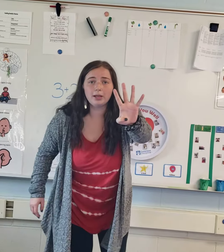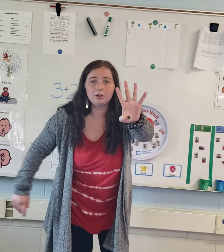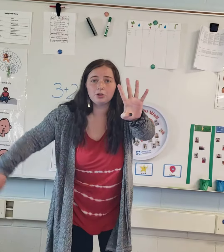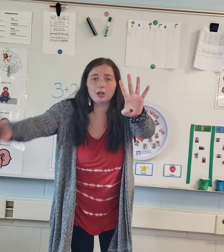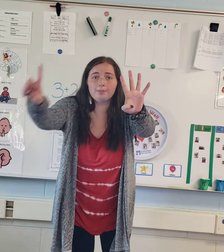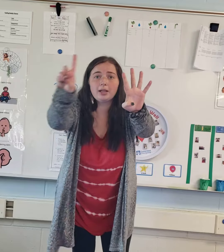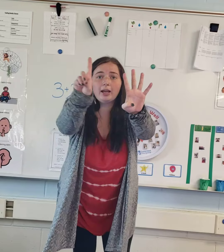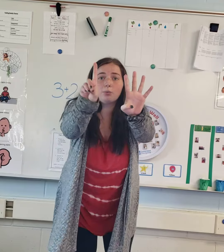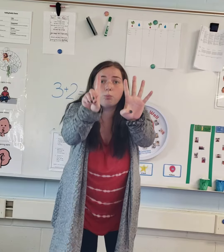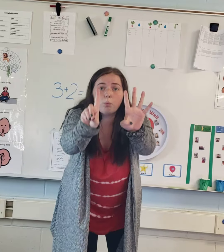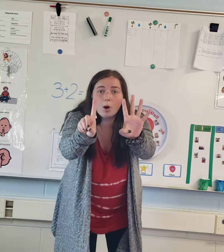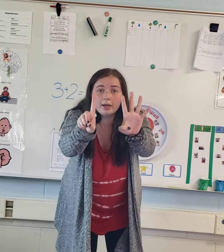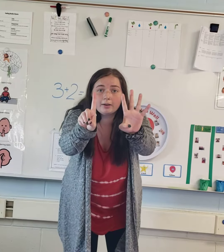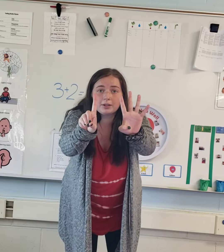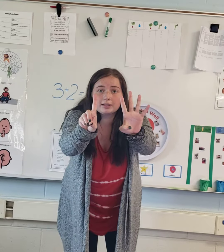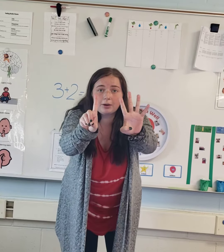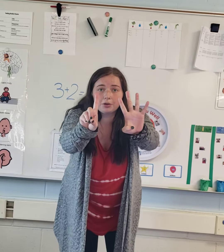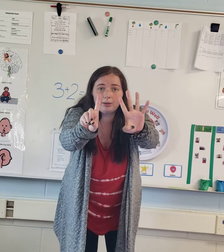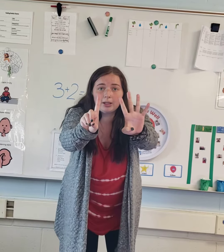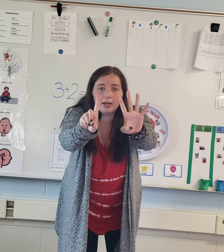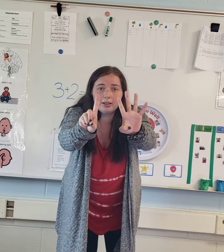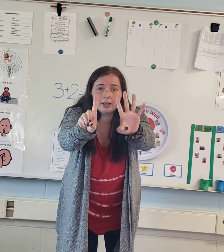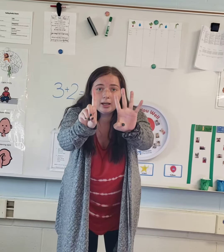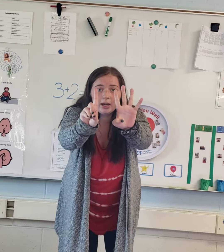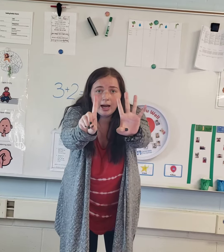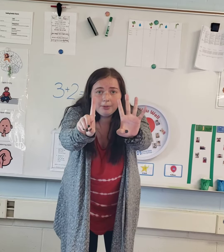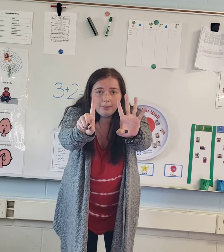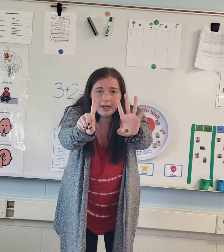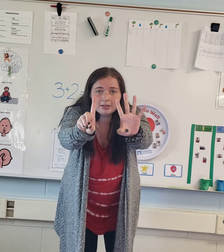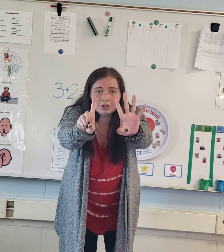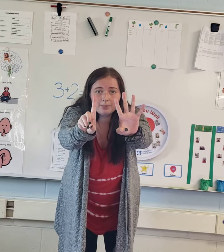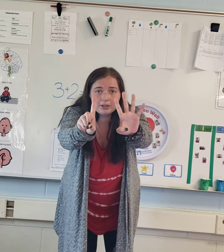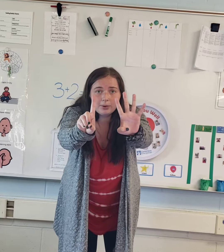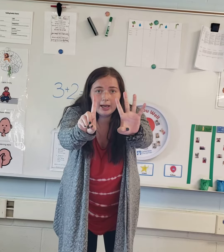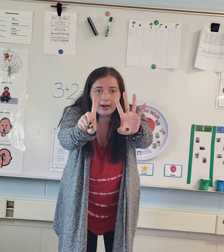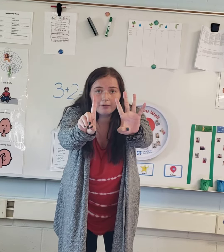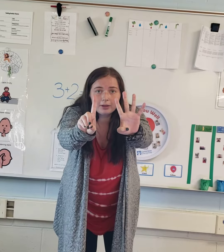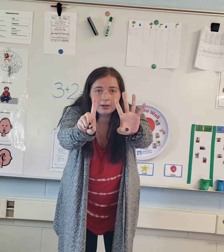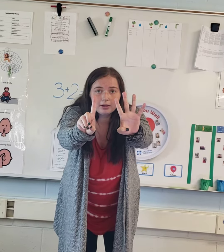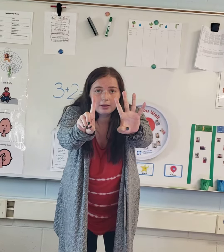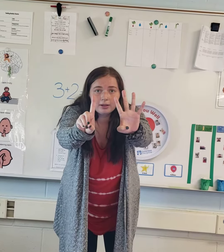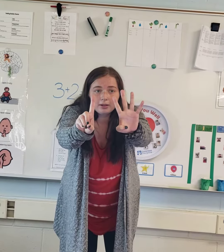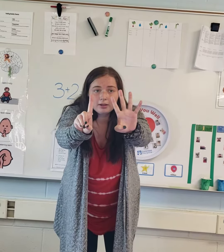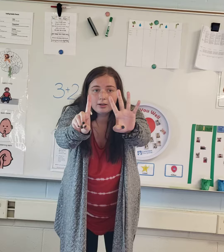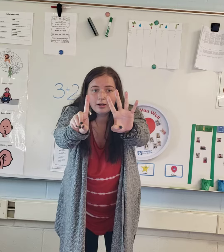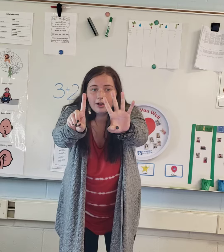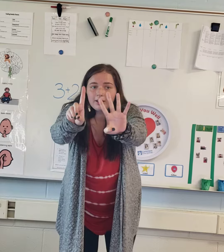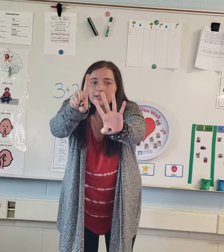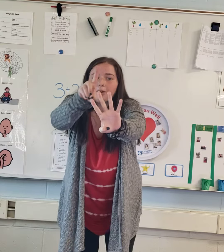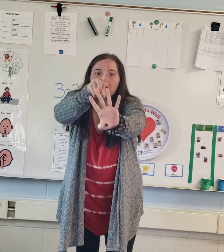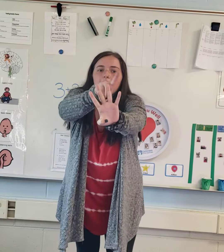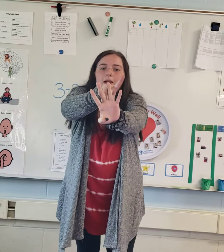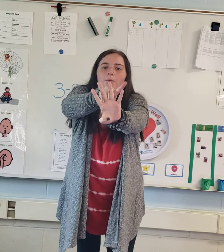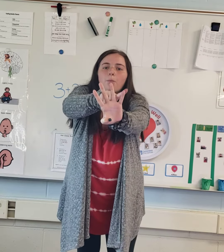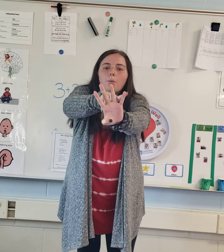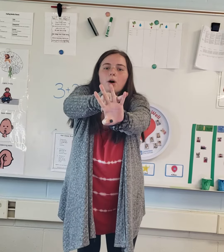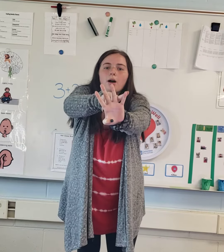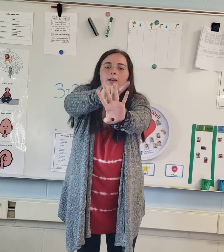regular chips and one of the sour cream and onion. How many bags of chips do I have? All right, let's count it again. One,